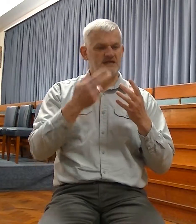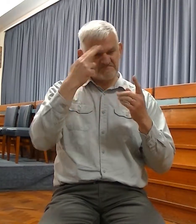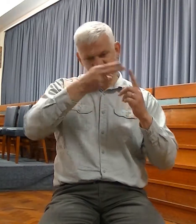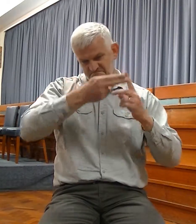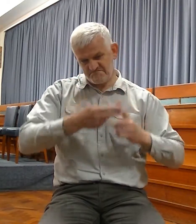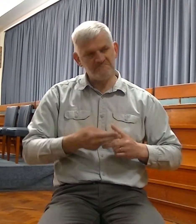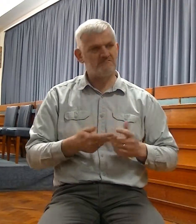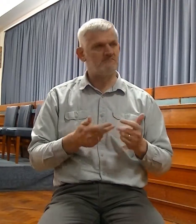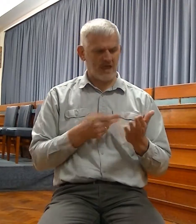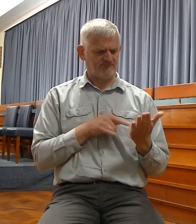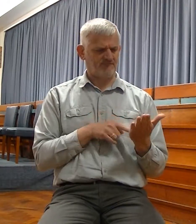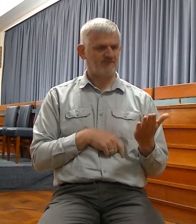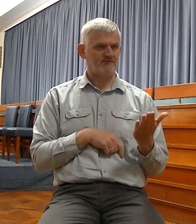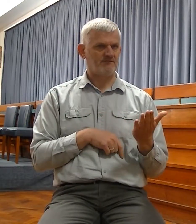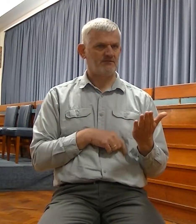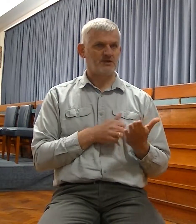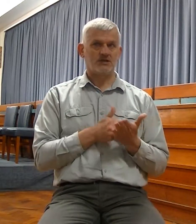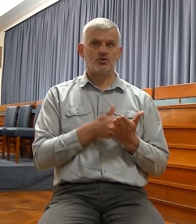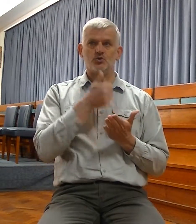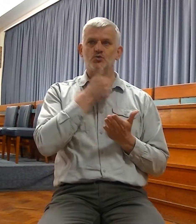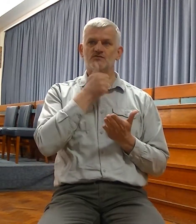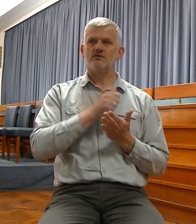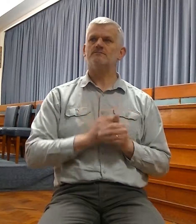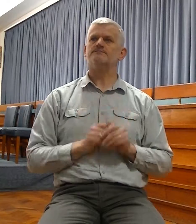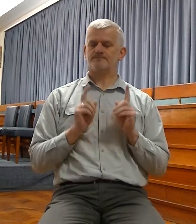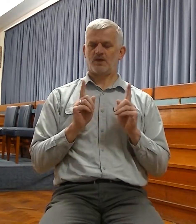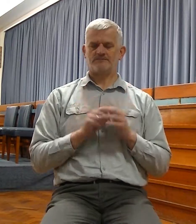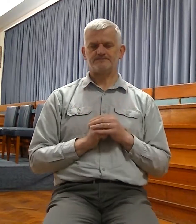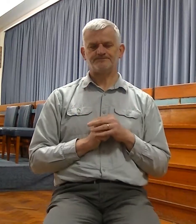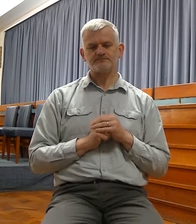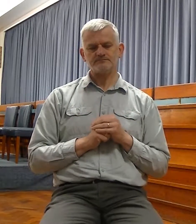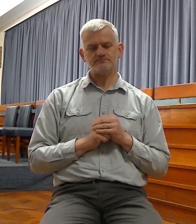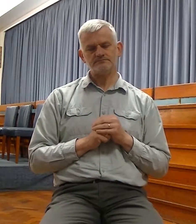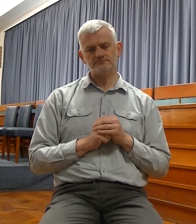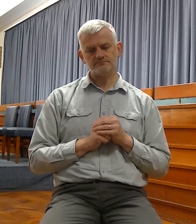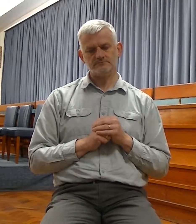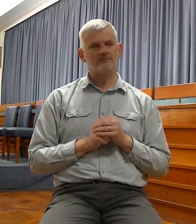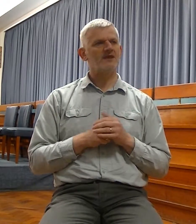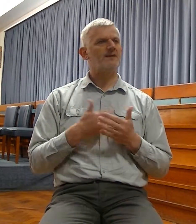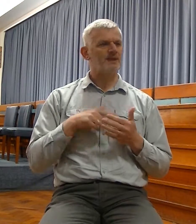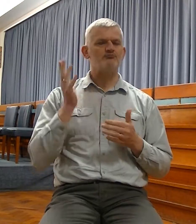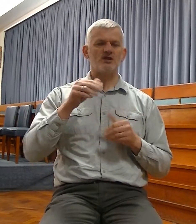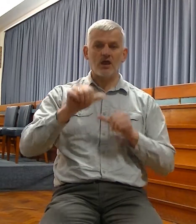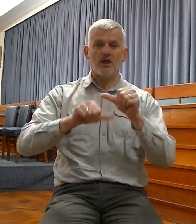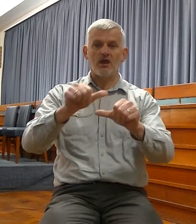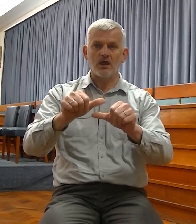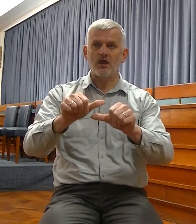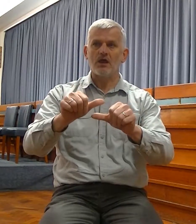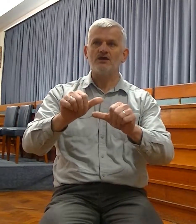we will trace our steps just a little. This is the only passage we shall look at this evening, which we've already